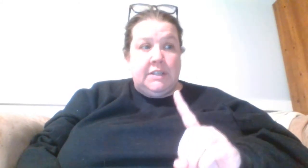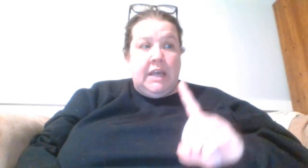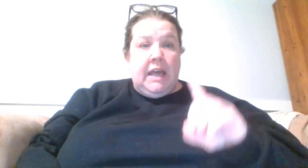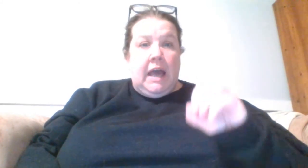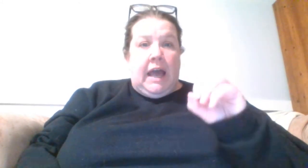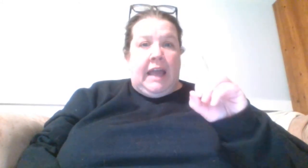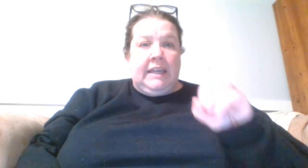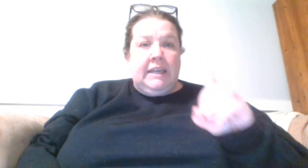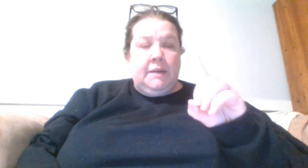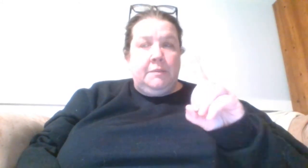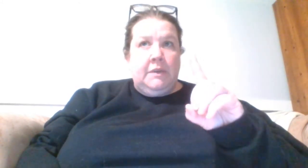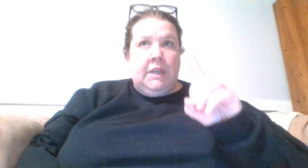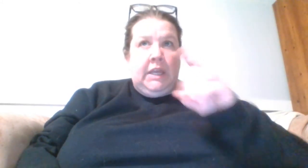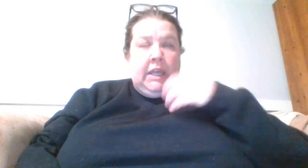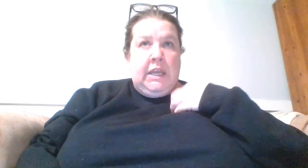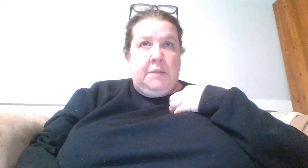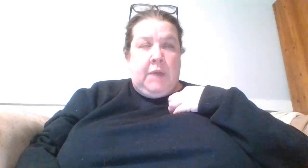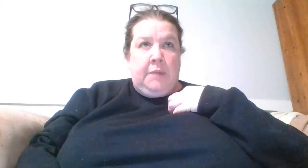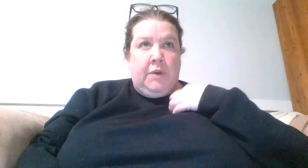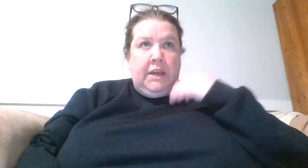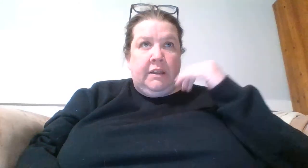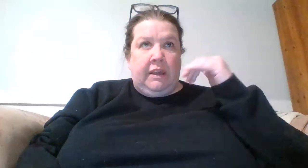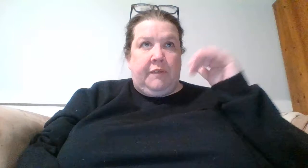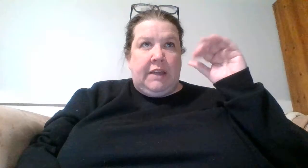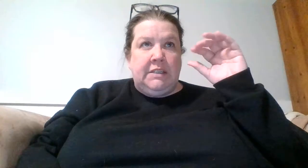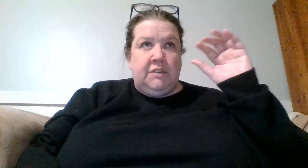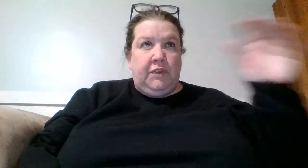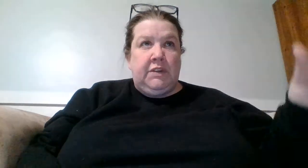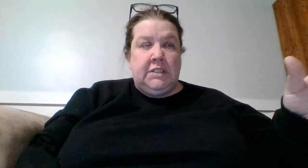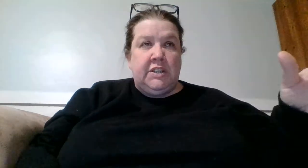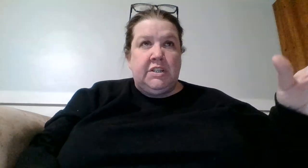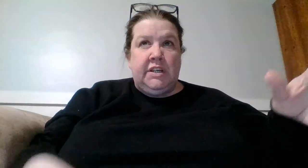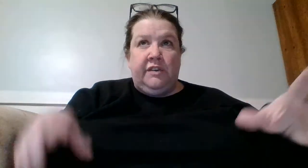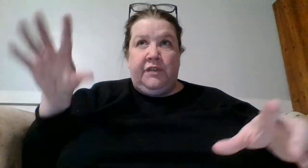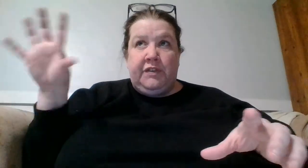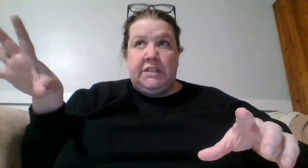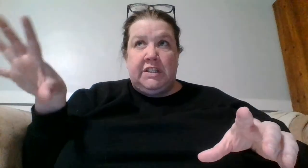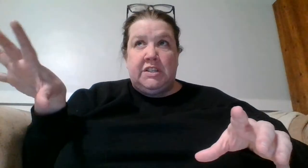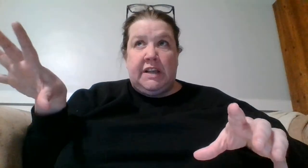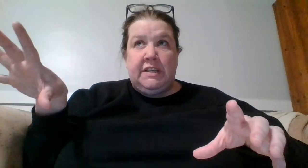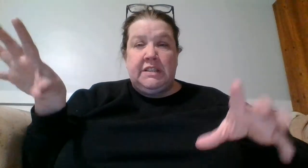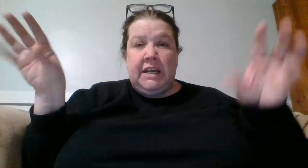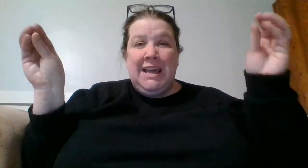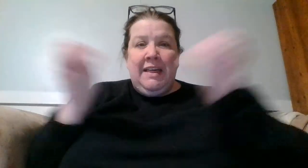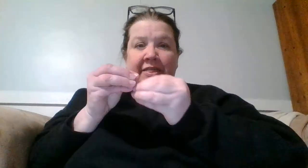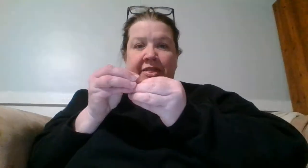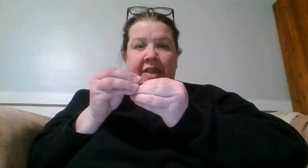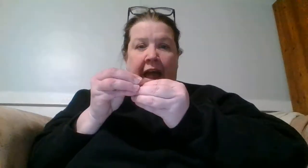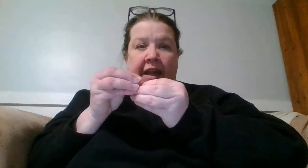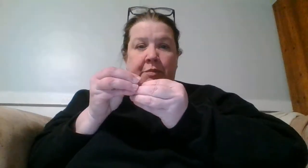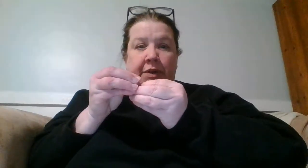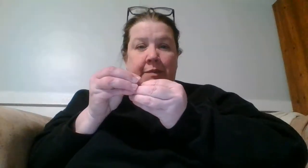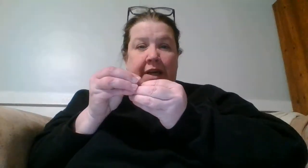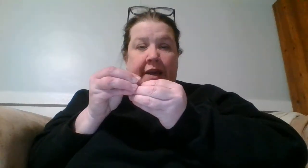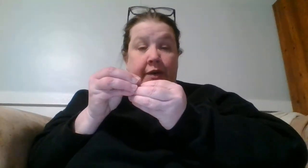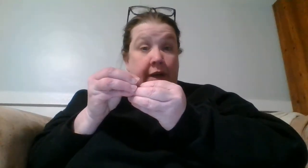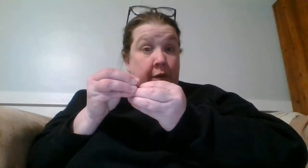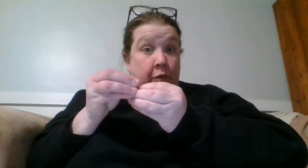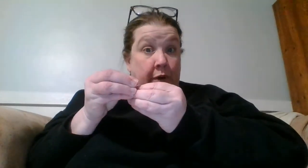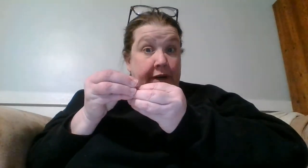I can come in in my brain like if I stitch 50 stitches here and 50 stitches on this day I can put them together and equal one